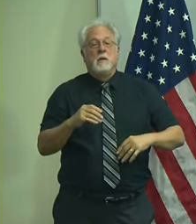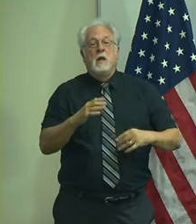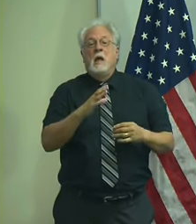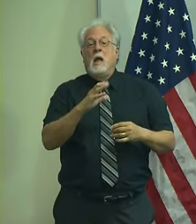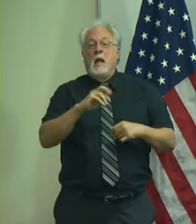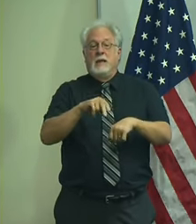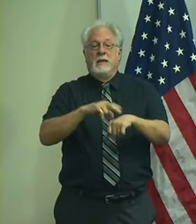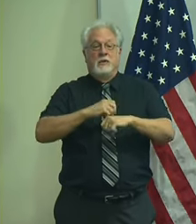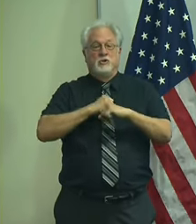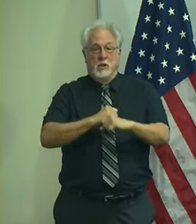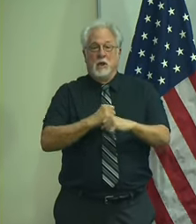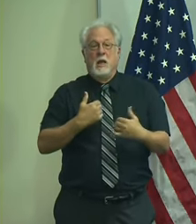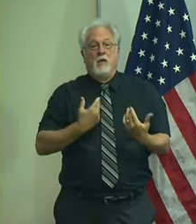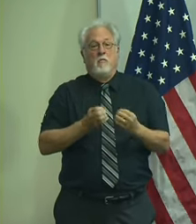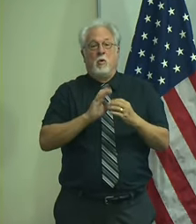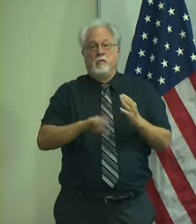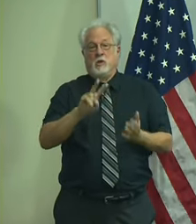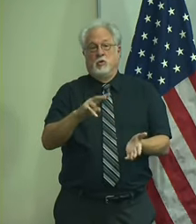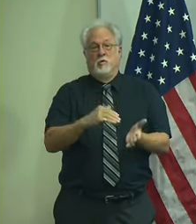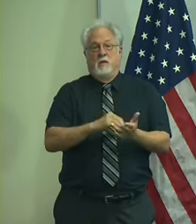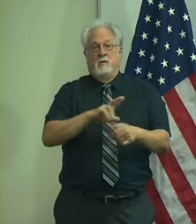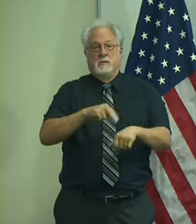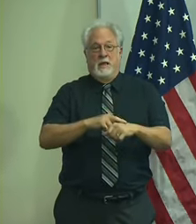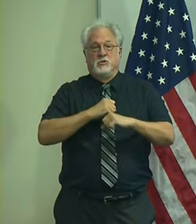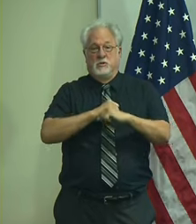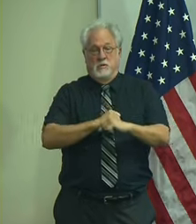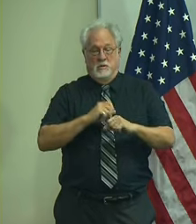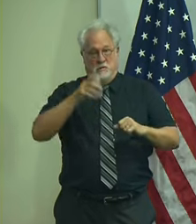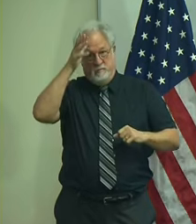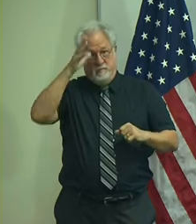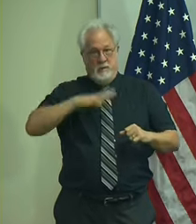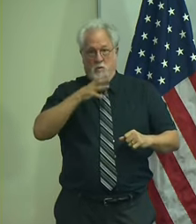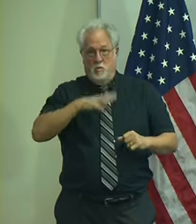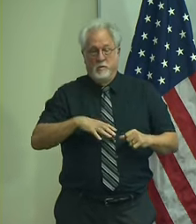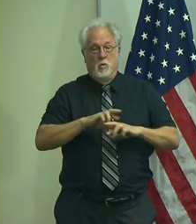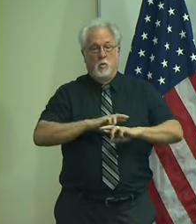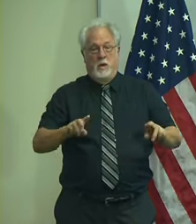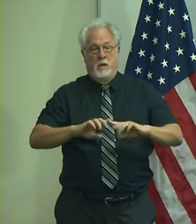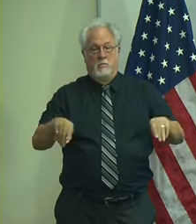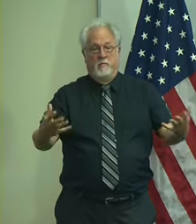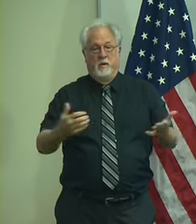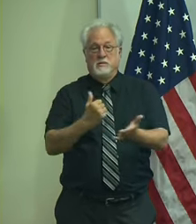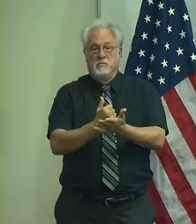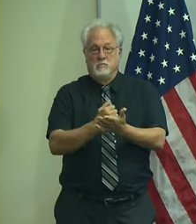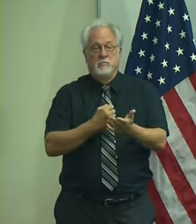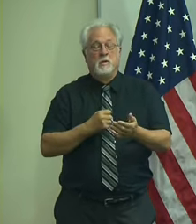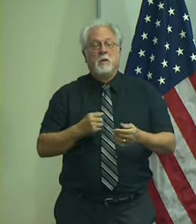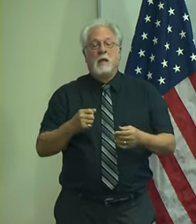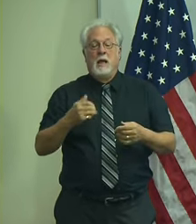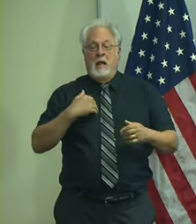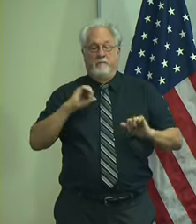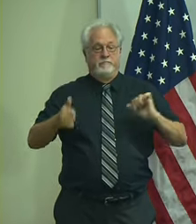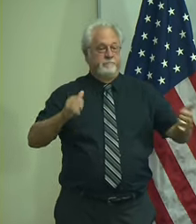The National Guard has more than 2,000 National Guardsmen ready to provide support. They have staged